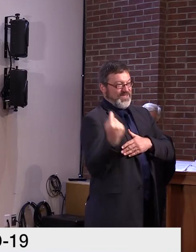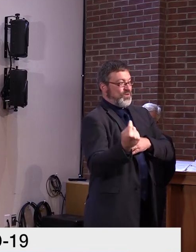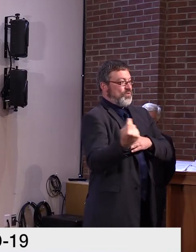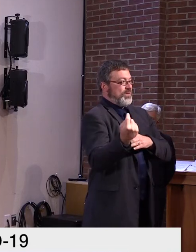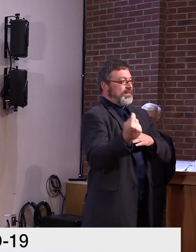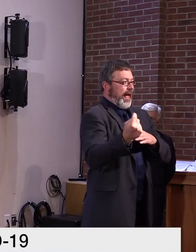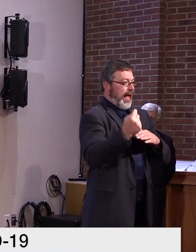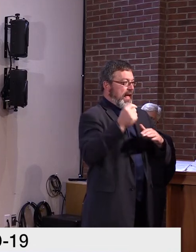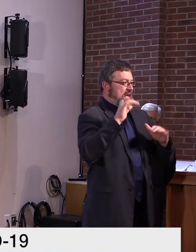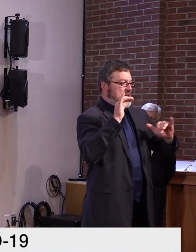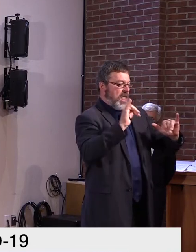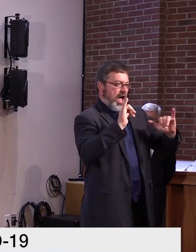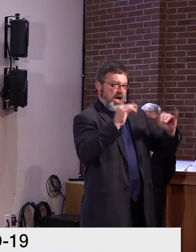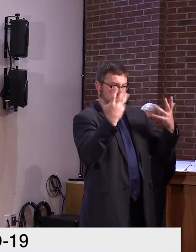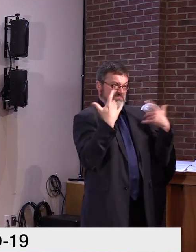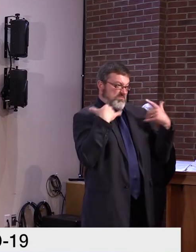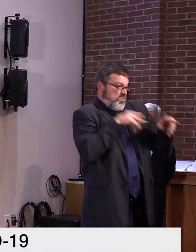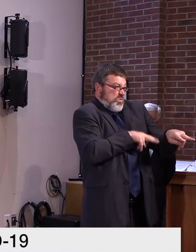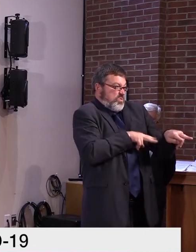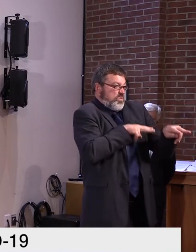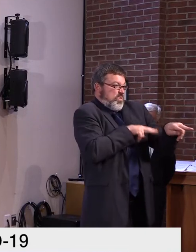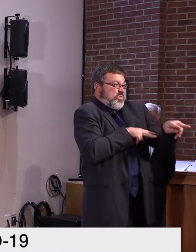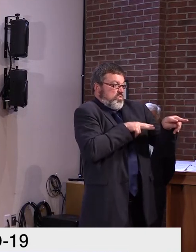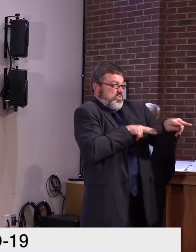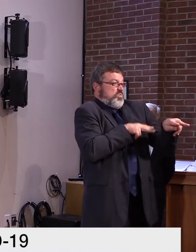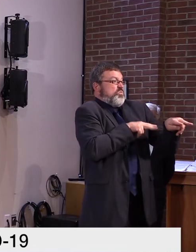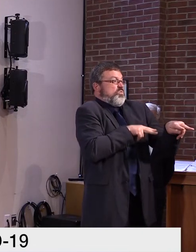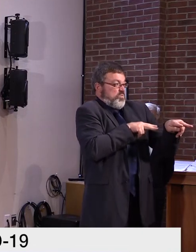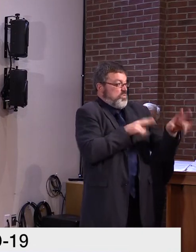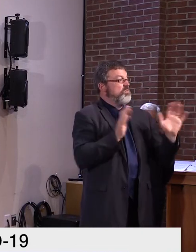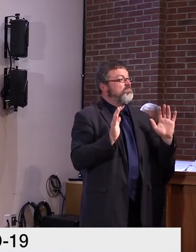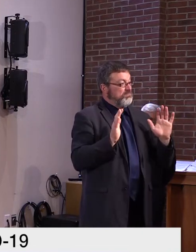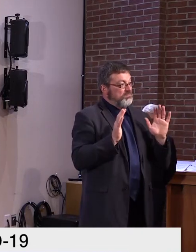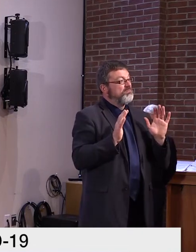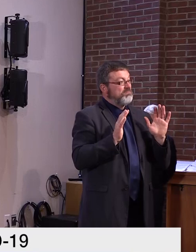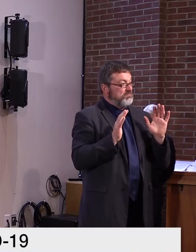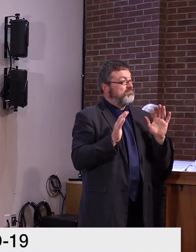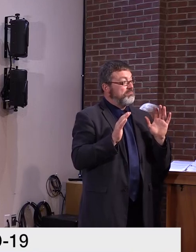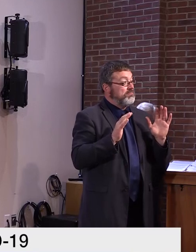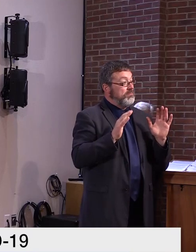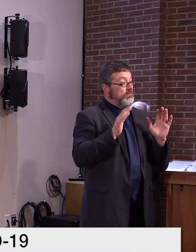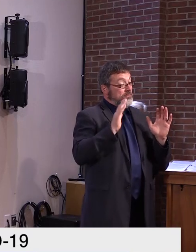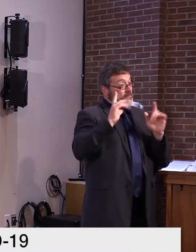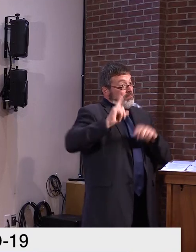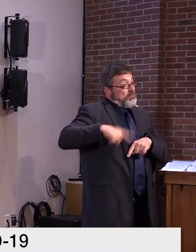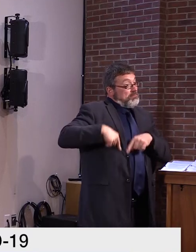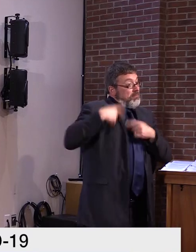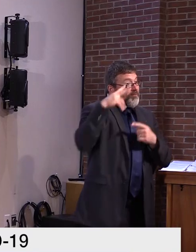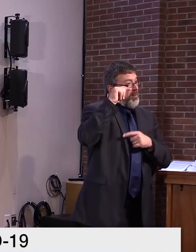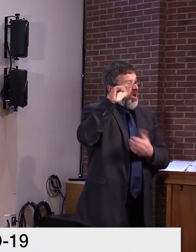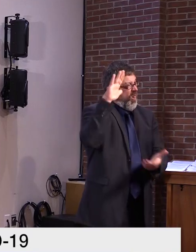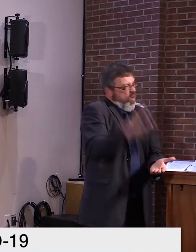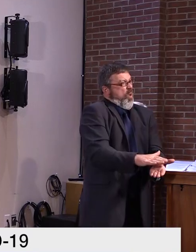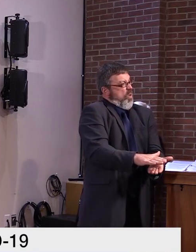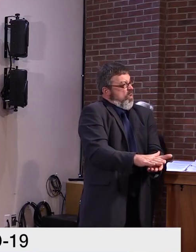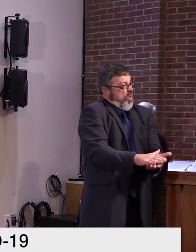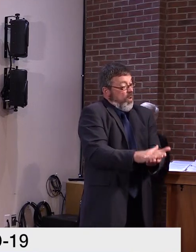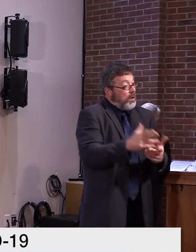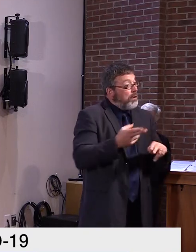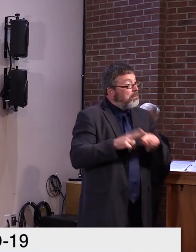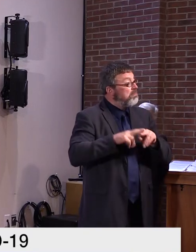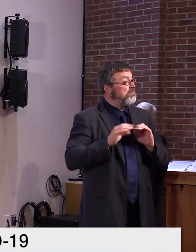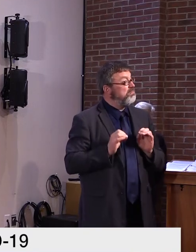resolved more outbreaks than we have taken on. There are only literally a handful of outbreaks that we're following.